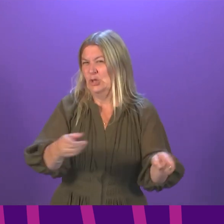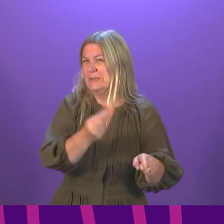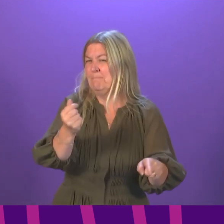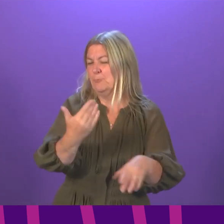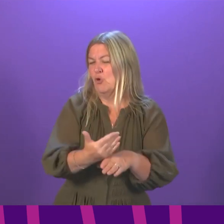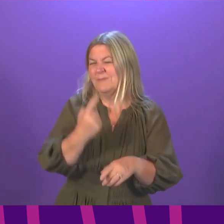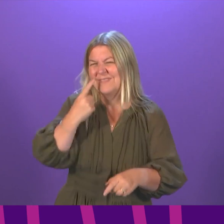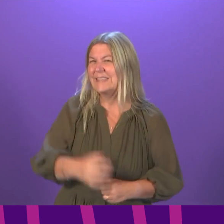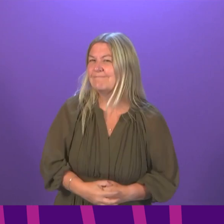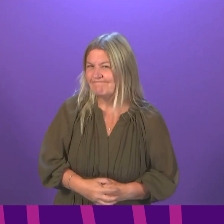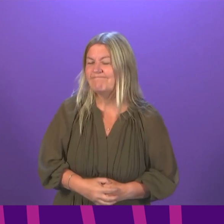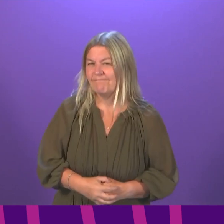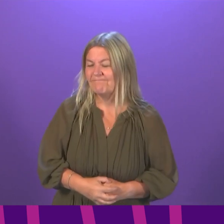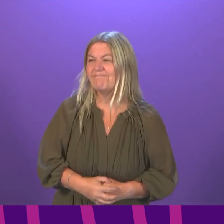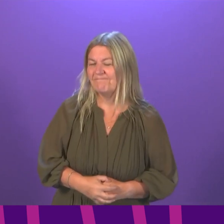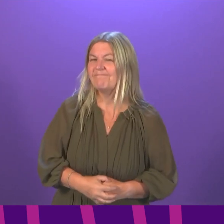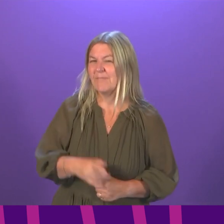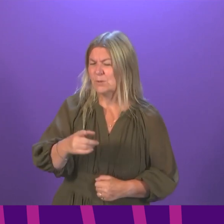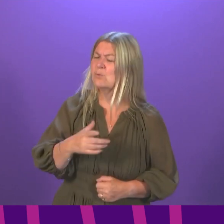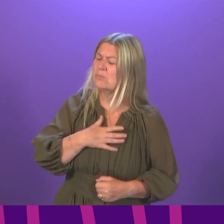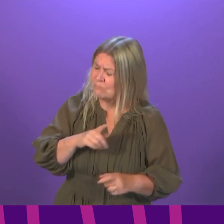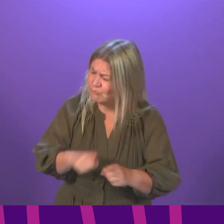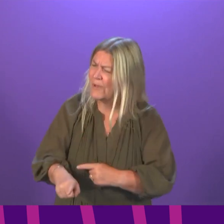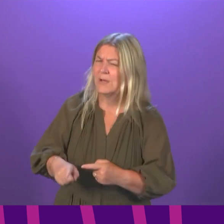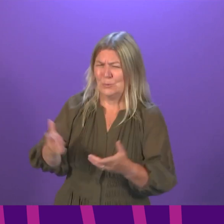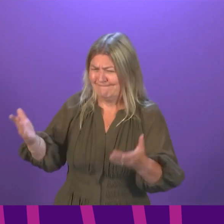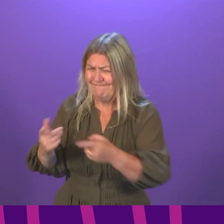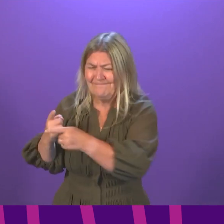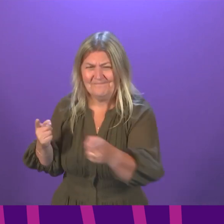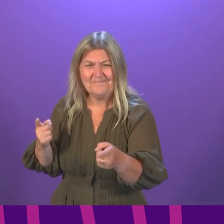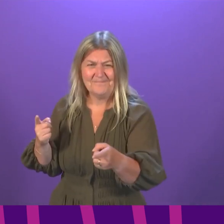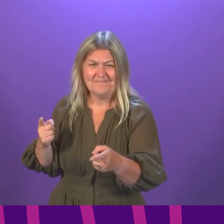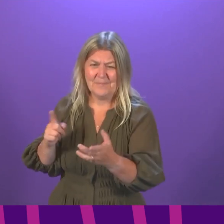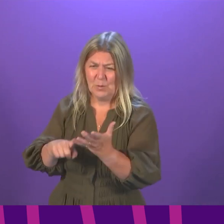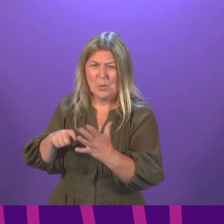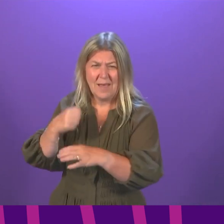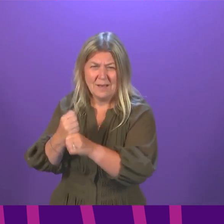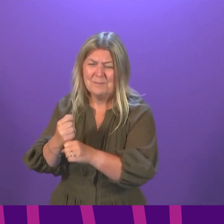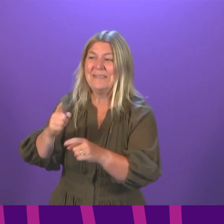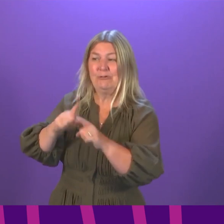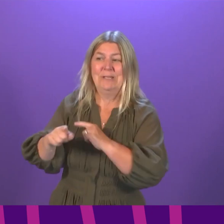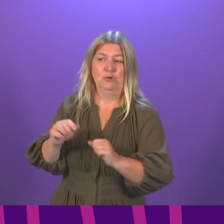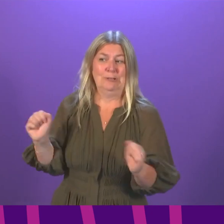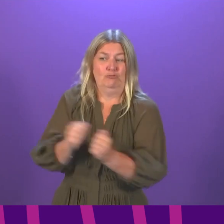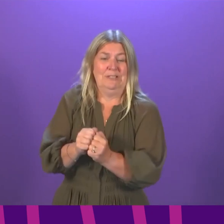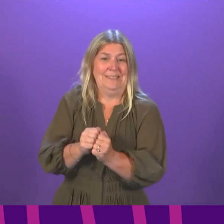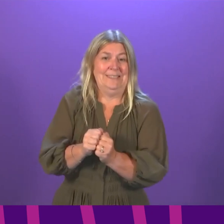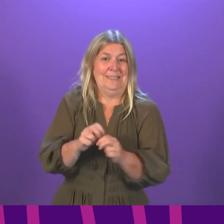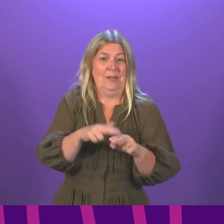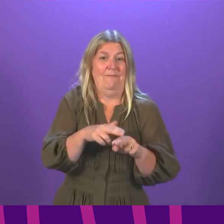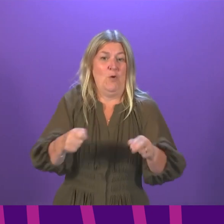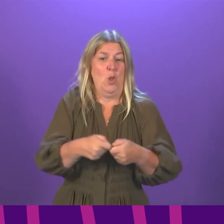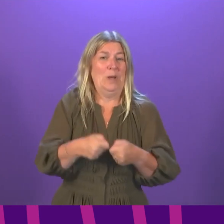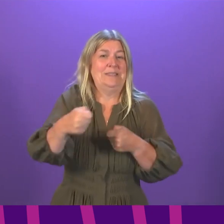the country. Even at this late stage, I would urge the Chancellor to change his mind and give a further extension to furlough.